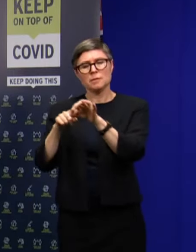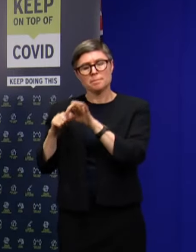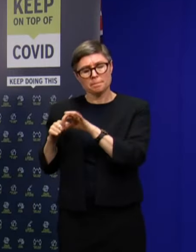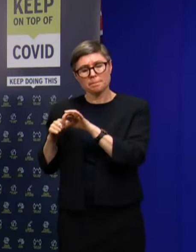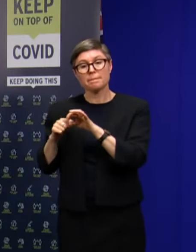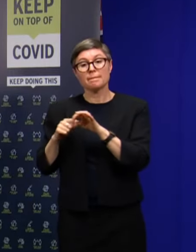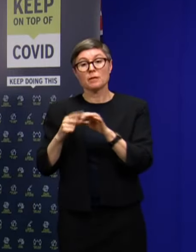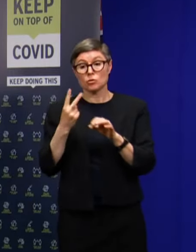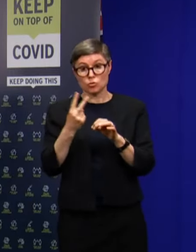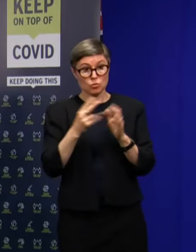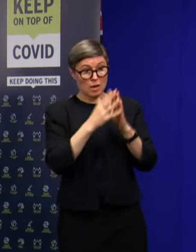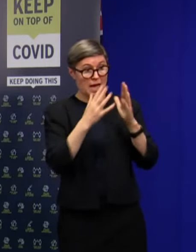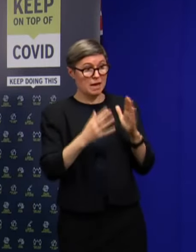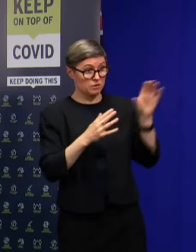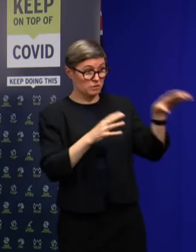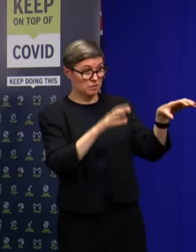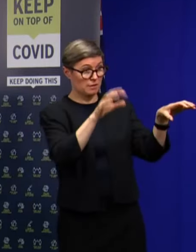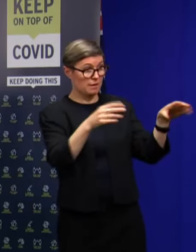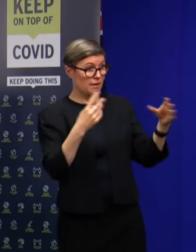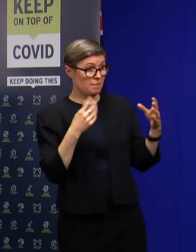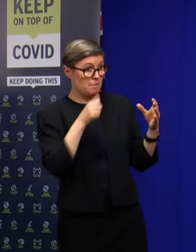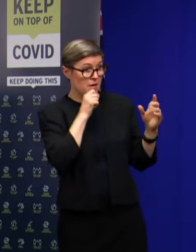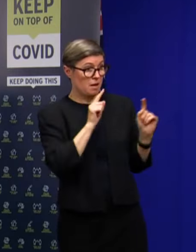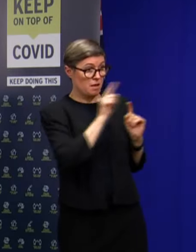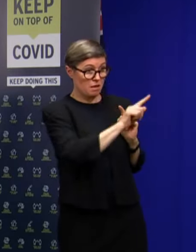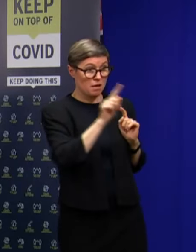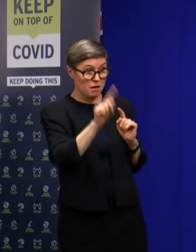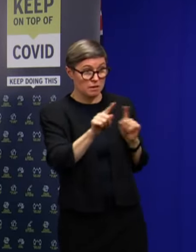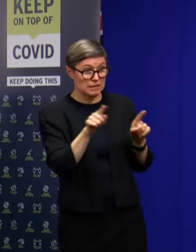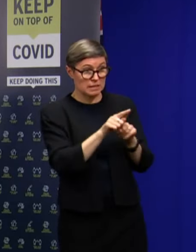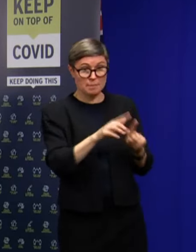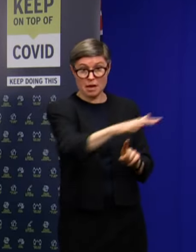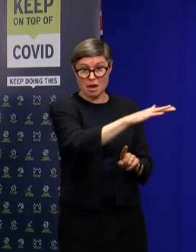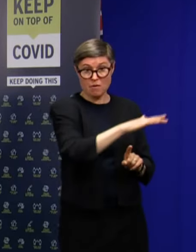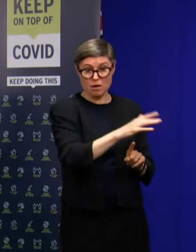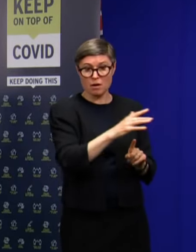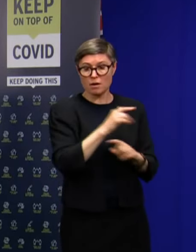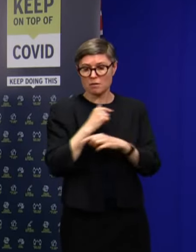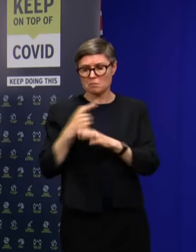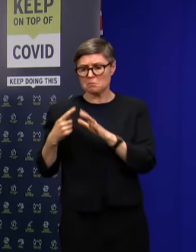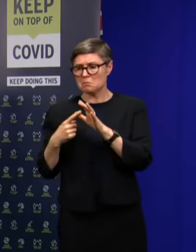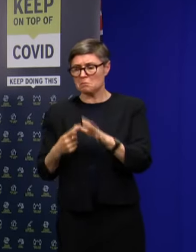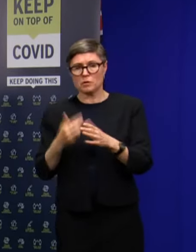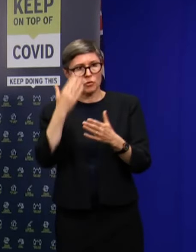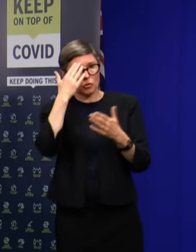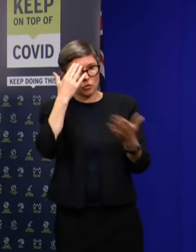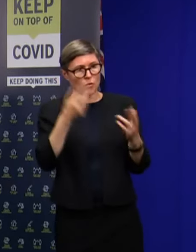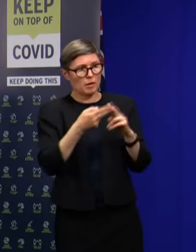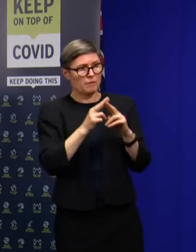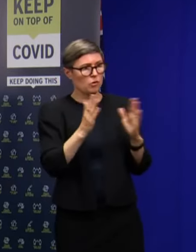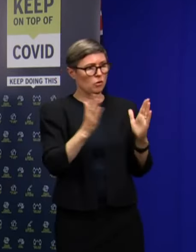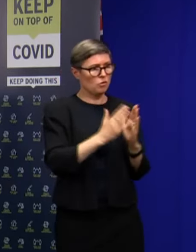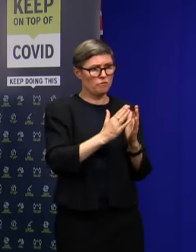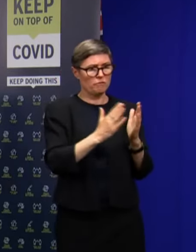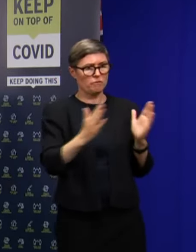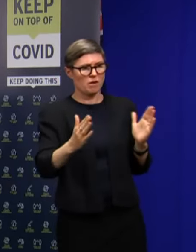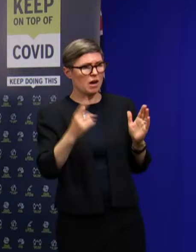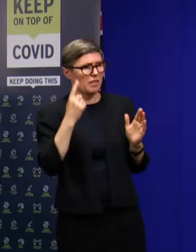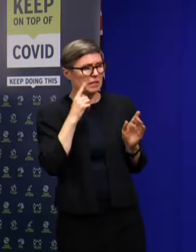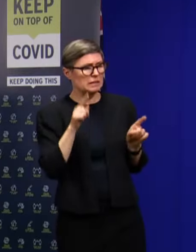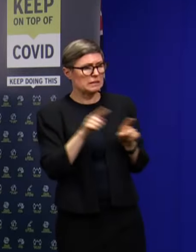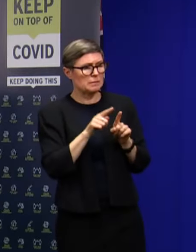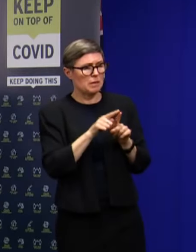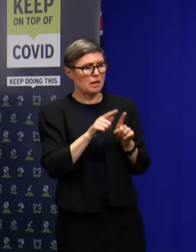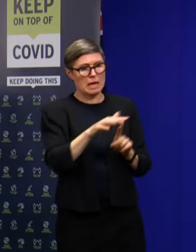visited, were they both in the same sample? I'm not sure how close they were together. I understand they were in the neighbourhood.